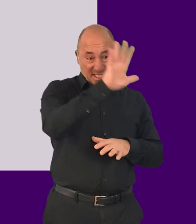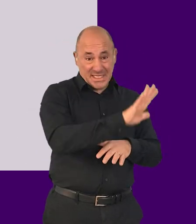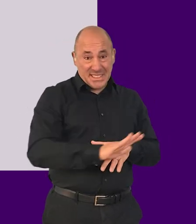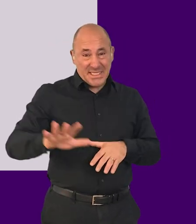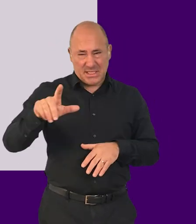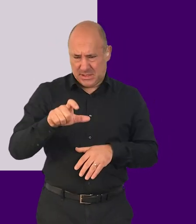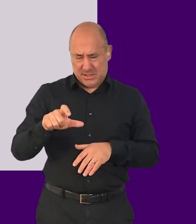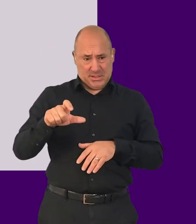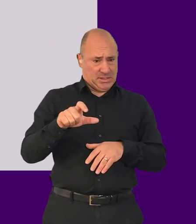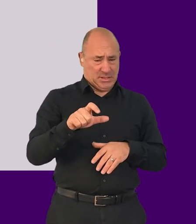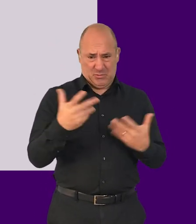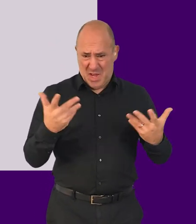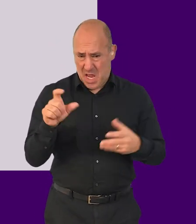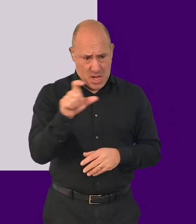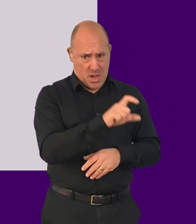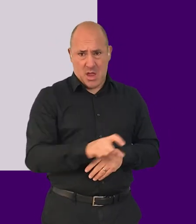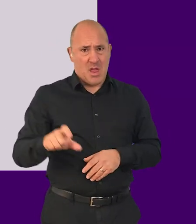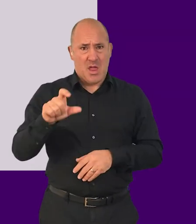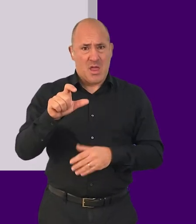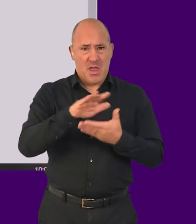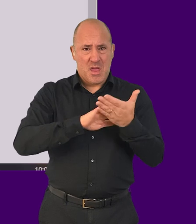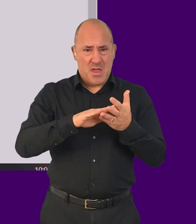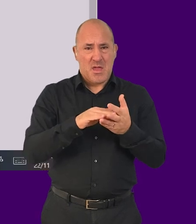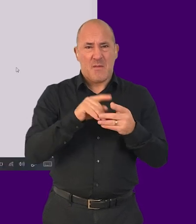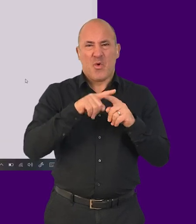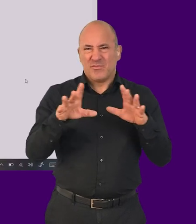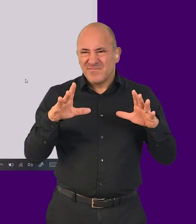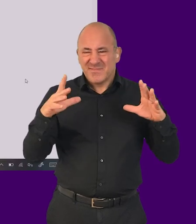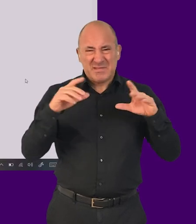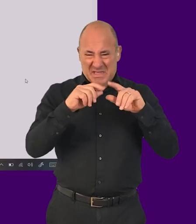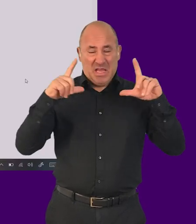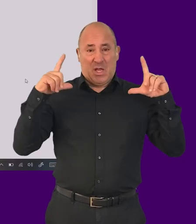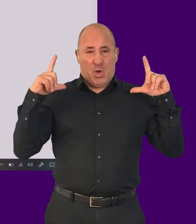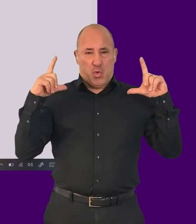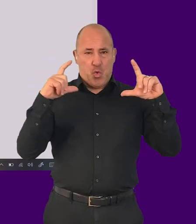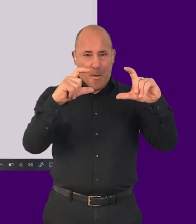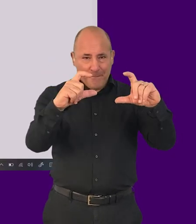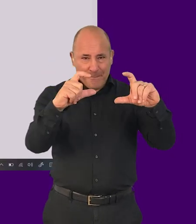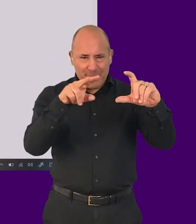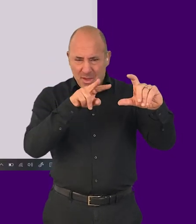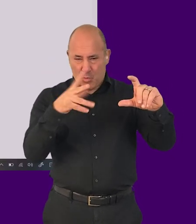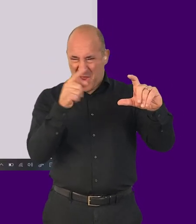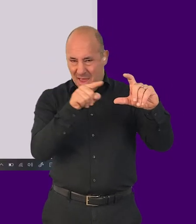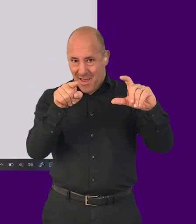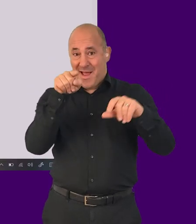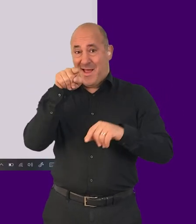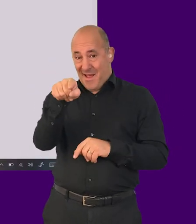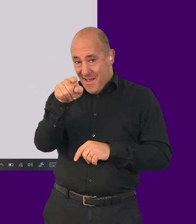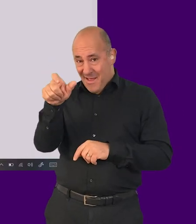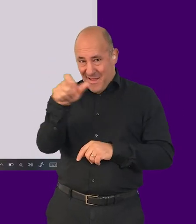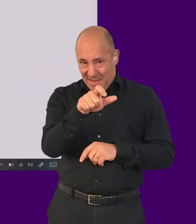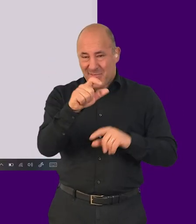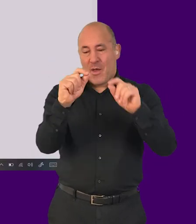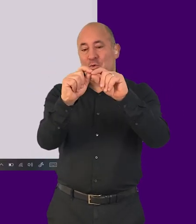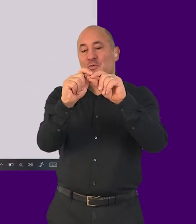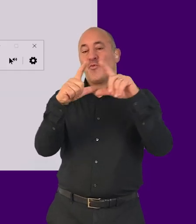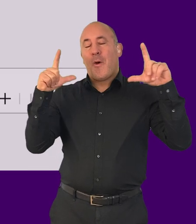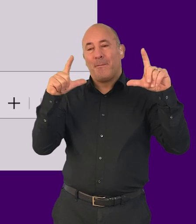of white space. A common strategy is to zoom out to find your location quickly and then zoom back in again to explore the